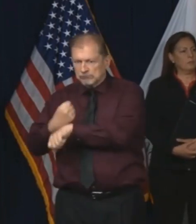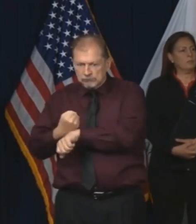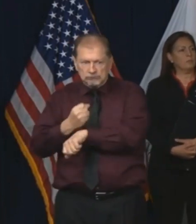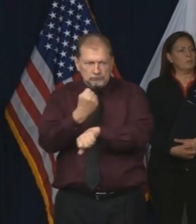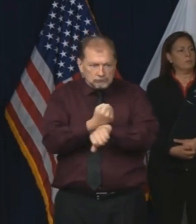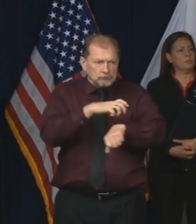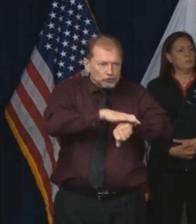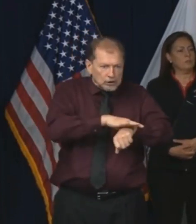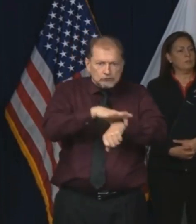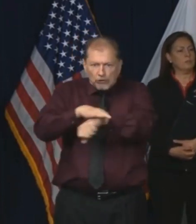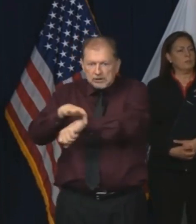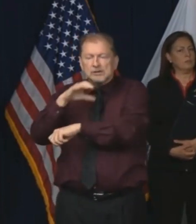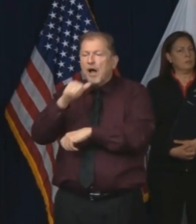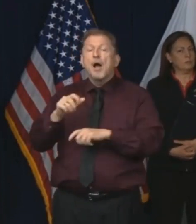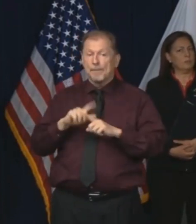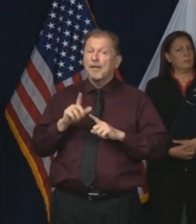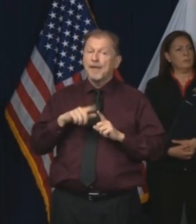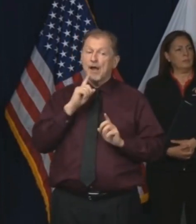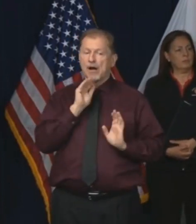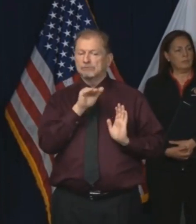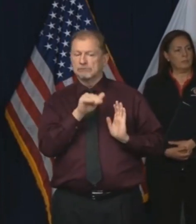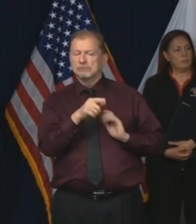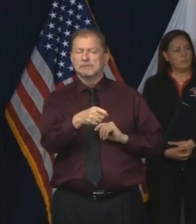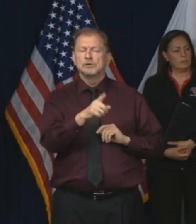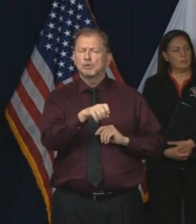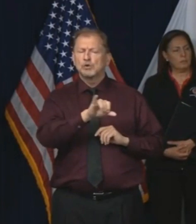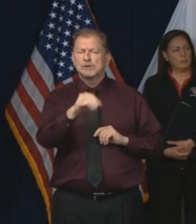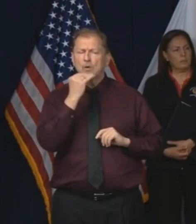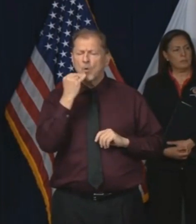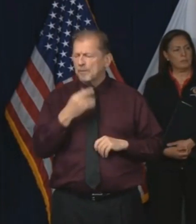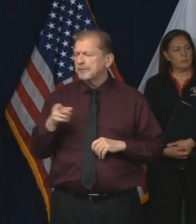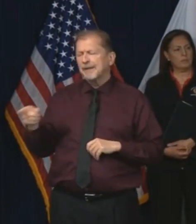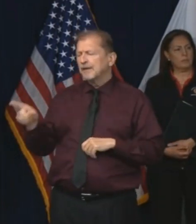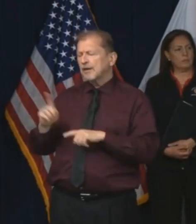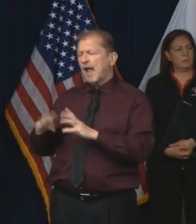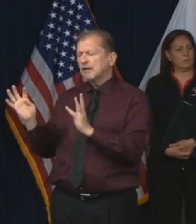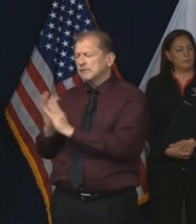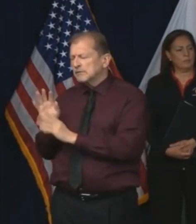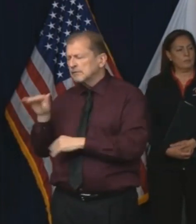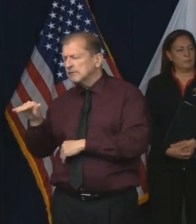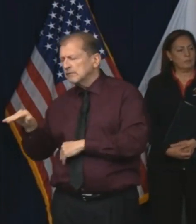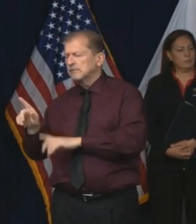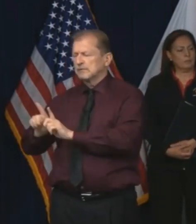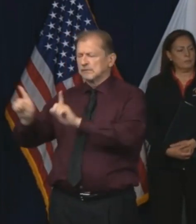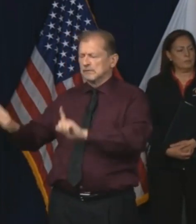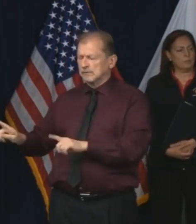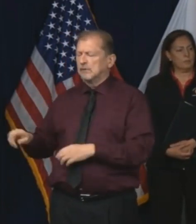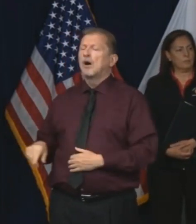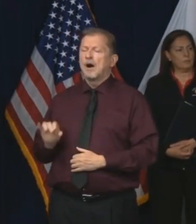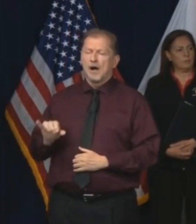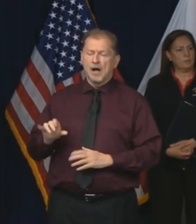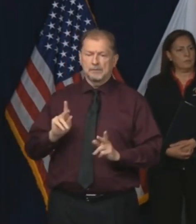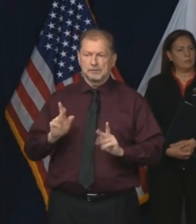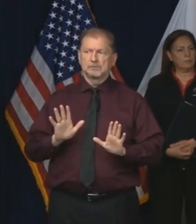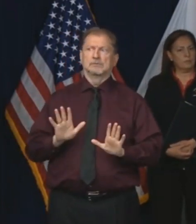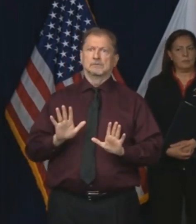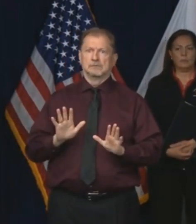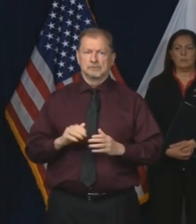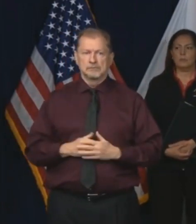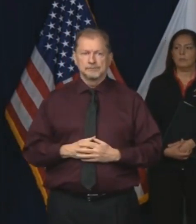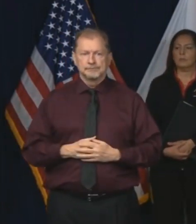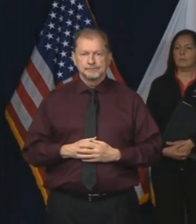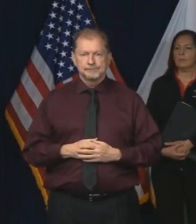reminding people, and elected officials are doing this too, reminding people what the proper social distancing really is. All